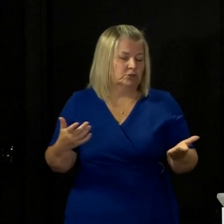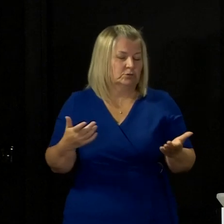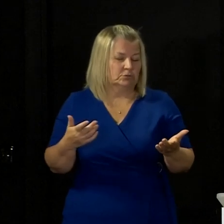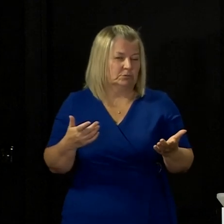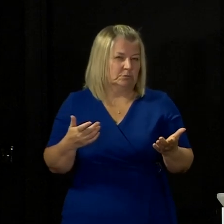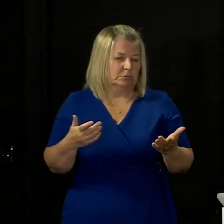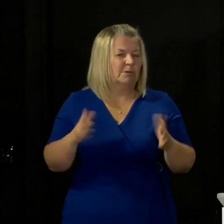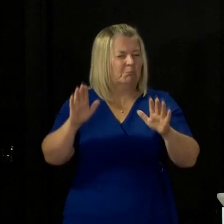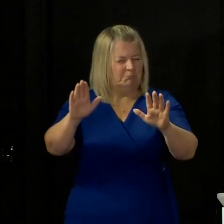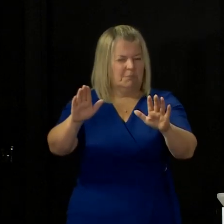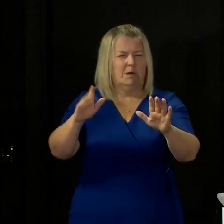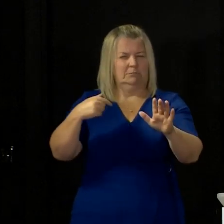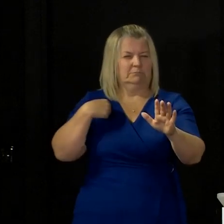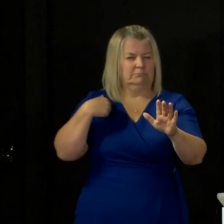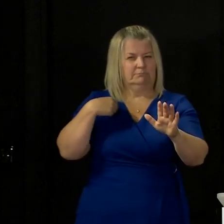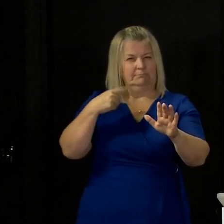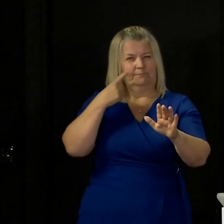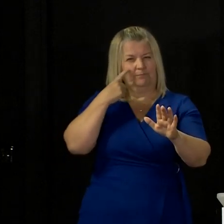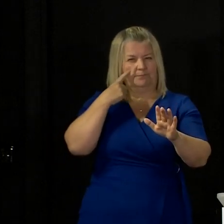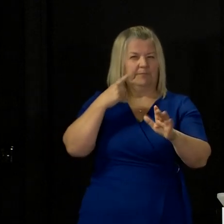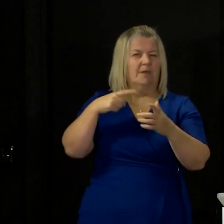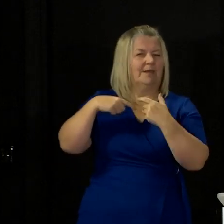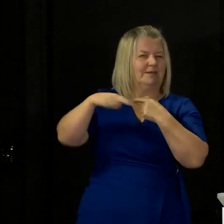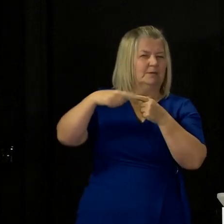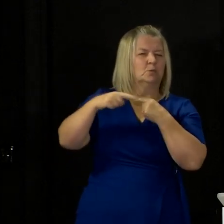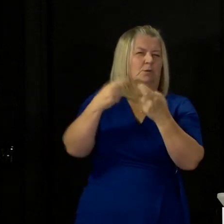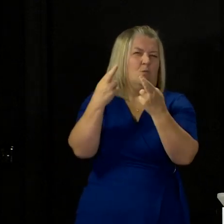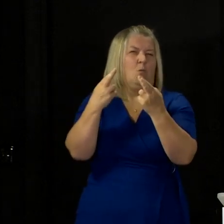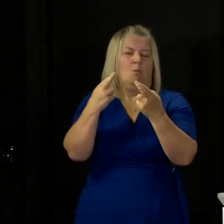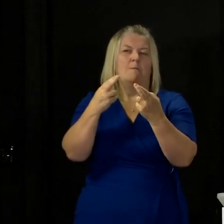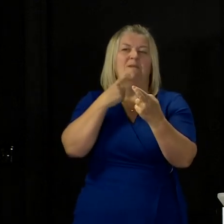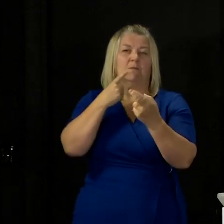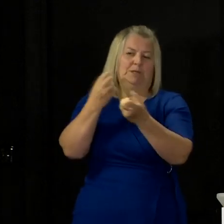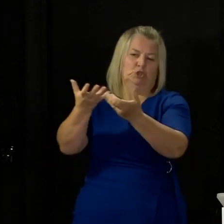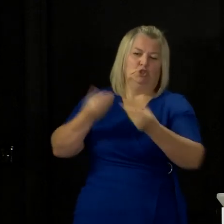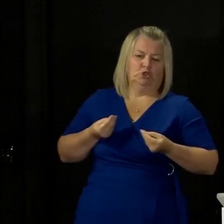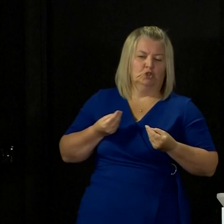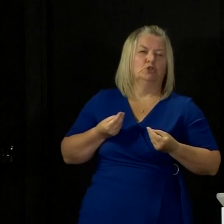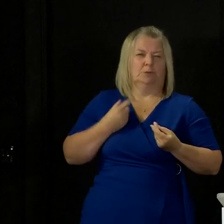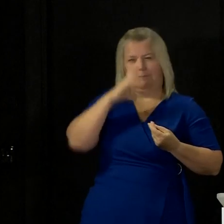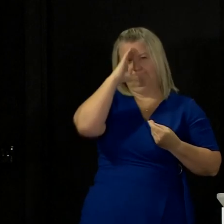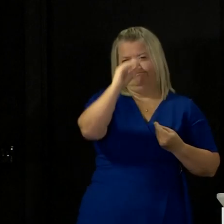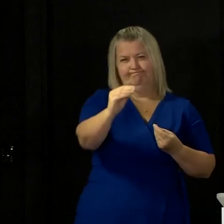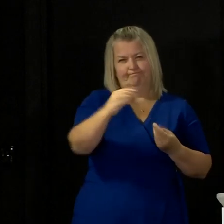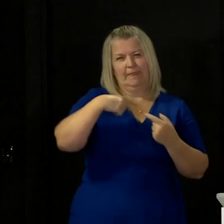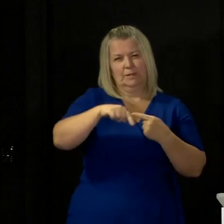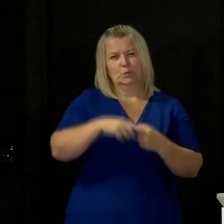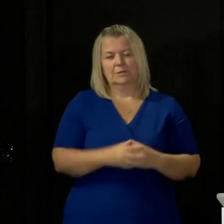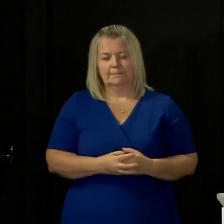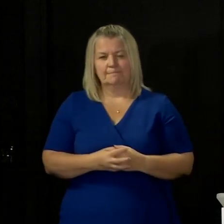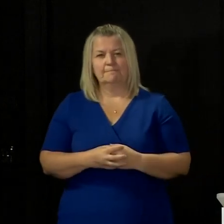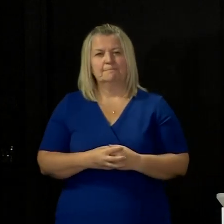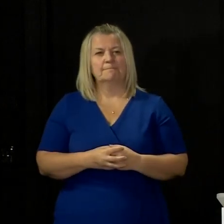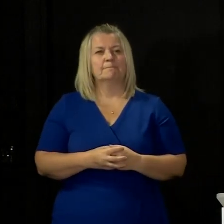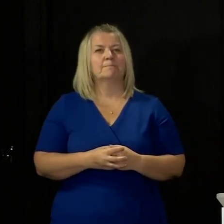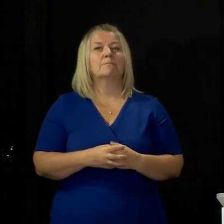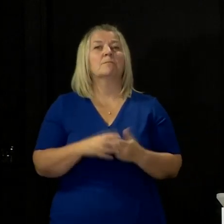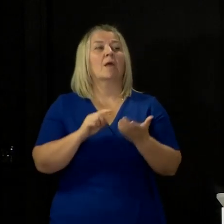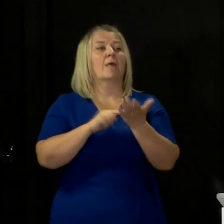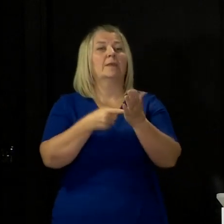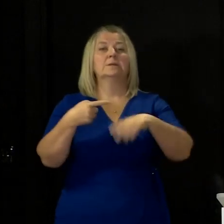in a comparable way to the way I did last Monday Kieran Andrews from the Times